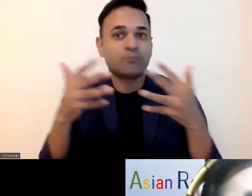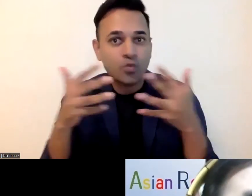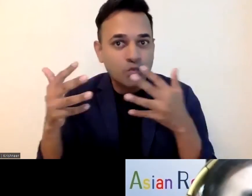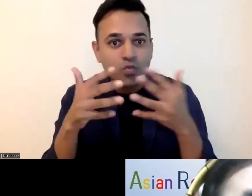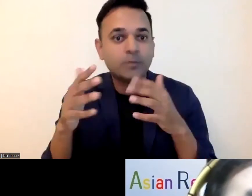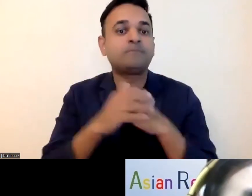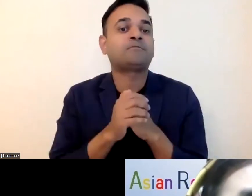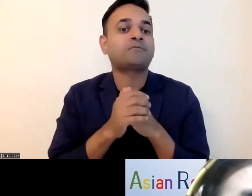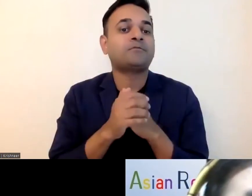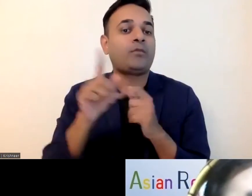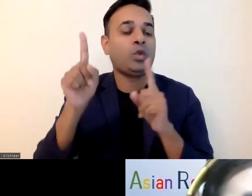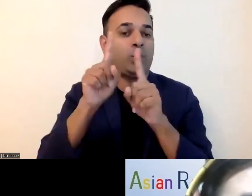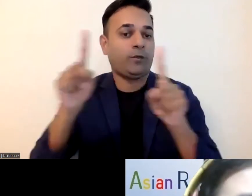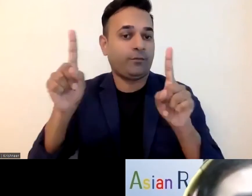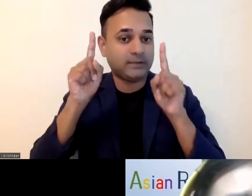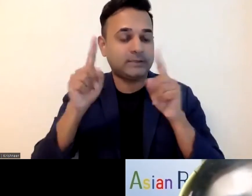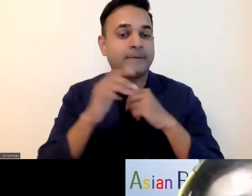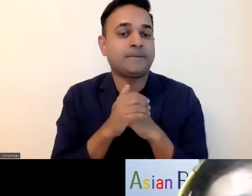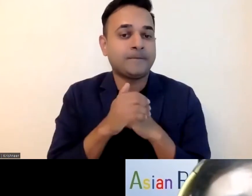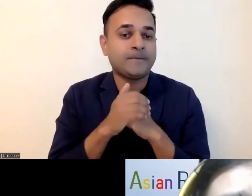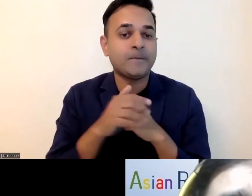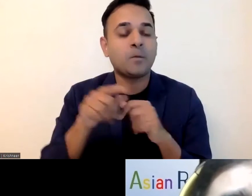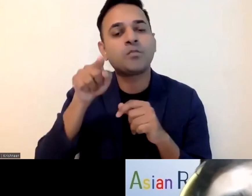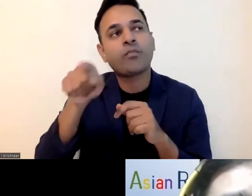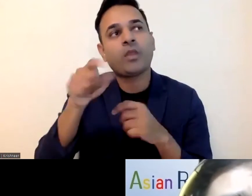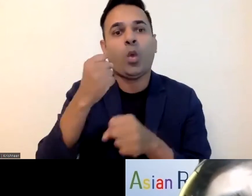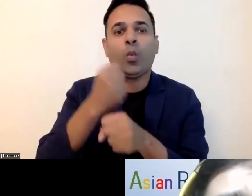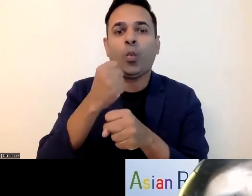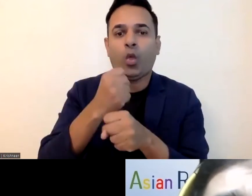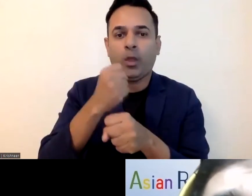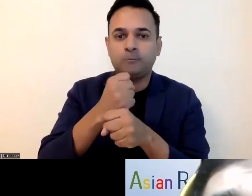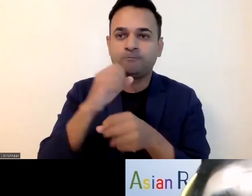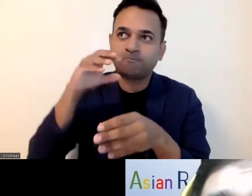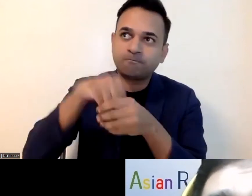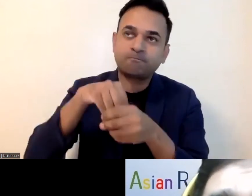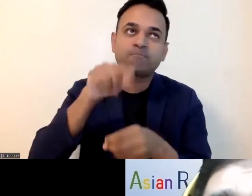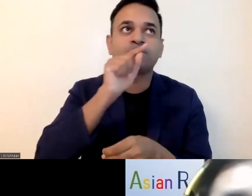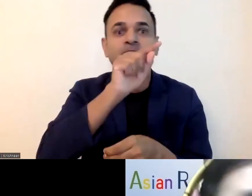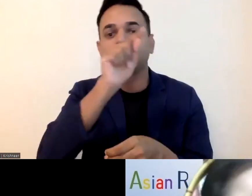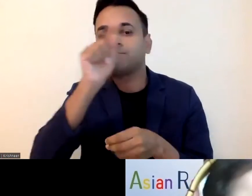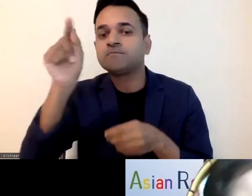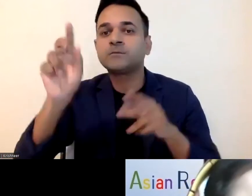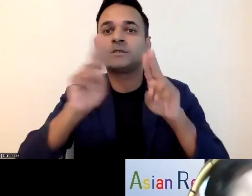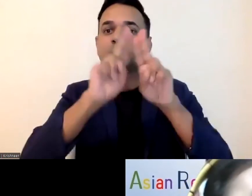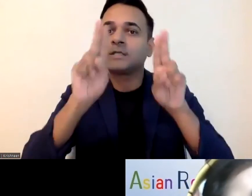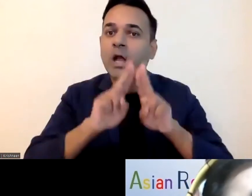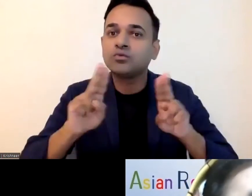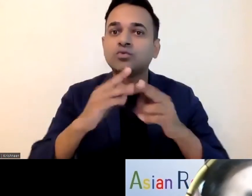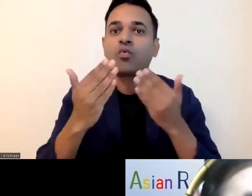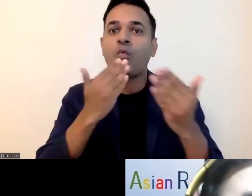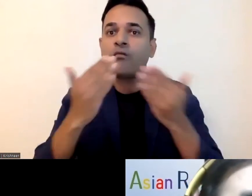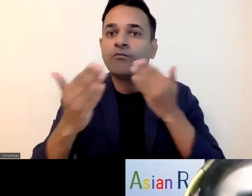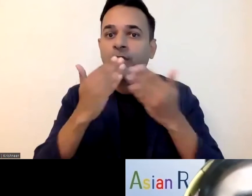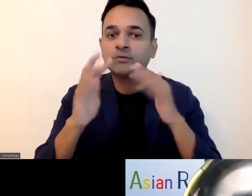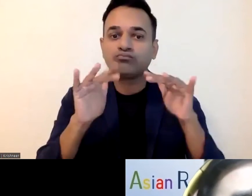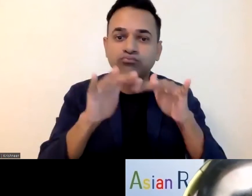uh the asian um asian youth assembly 2018 and global youth leadership summit 2019